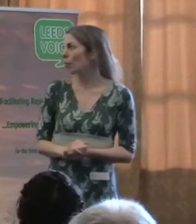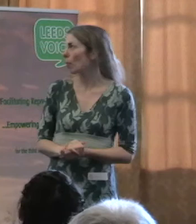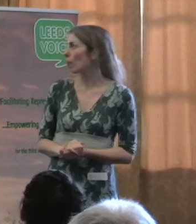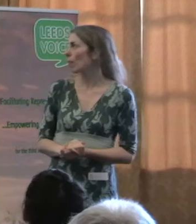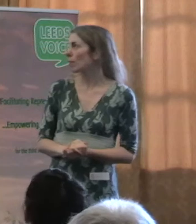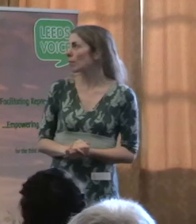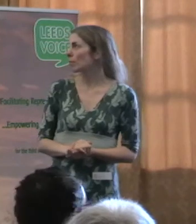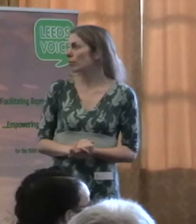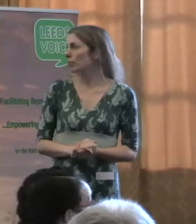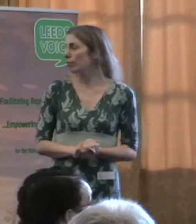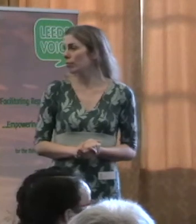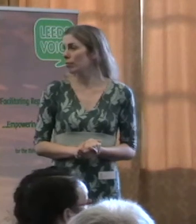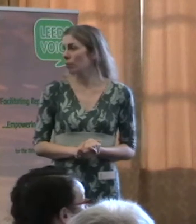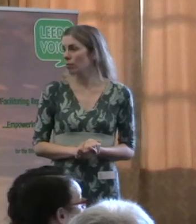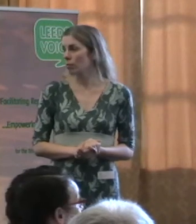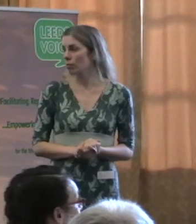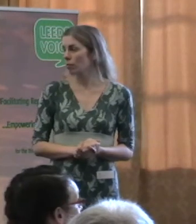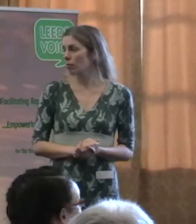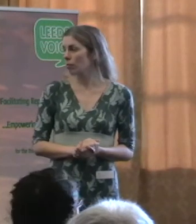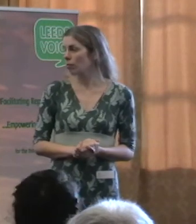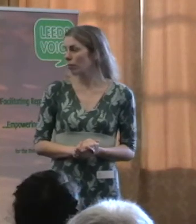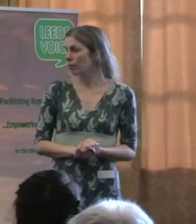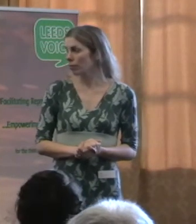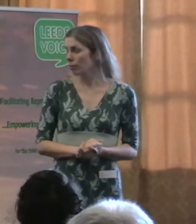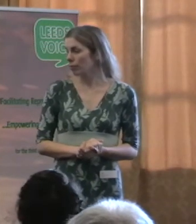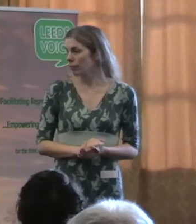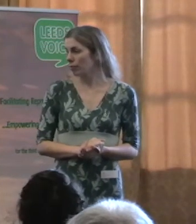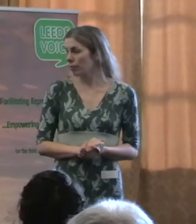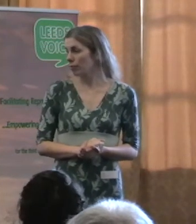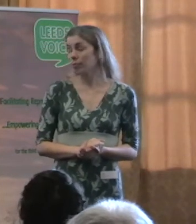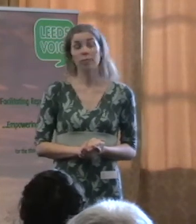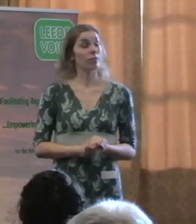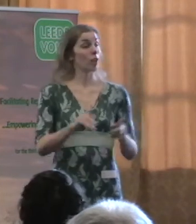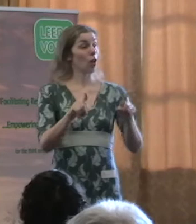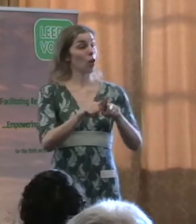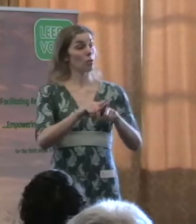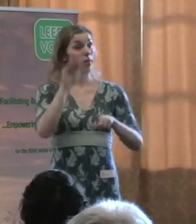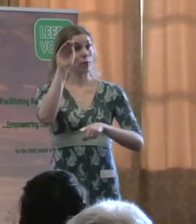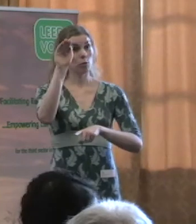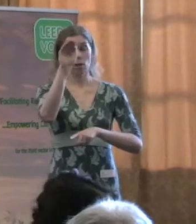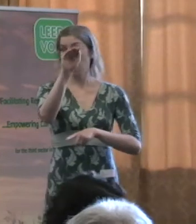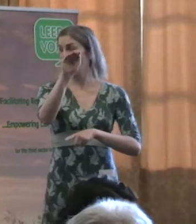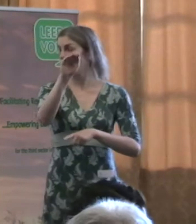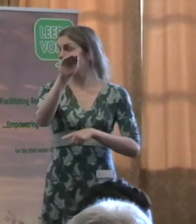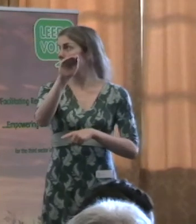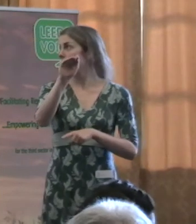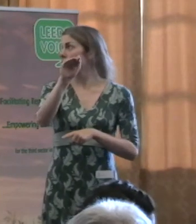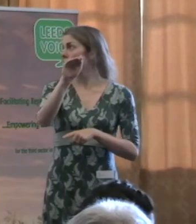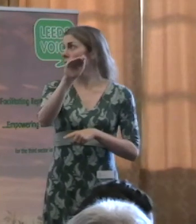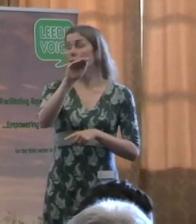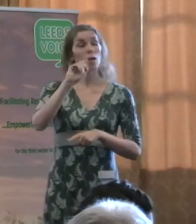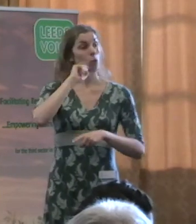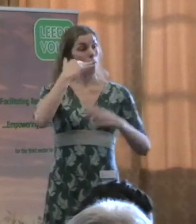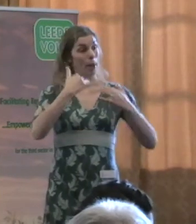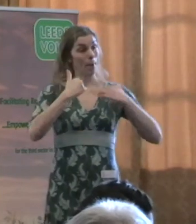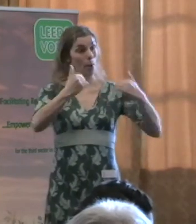I just want to carry on down the list. What will happen is, what there will be a public